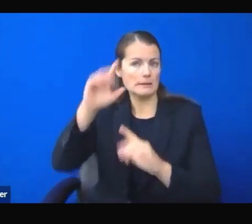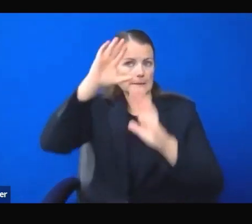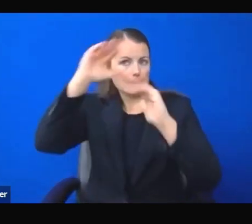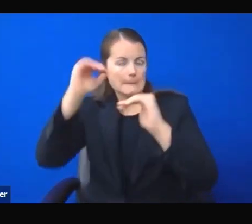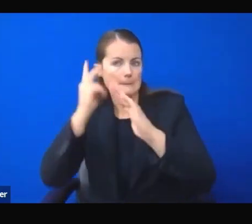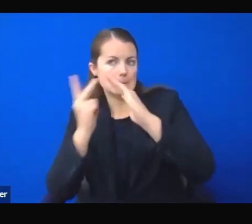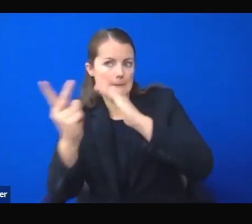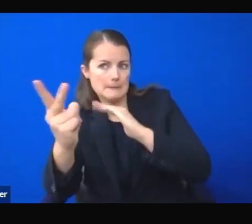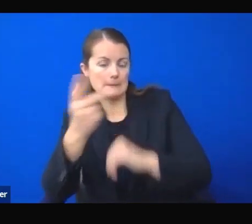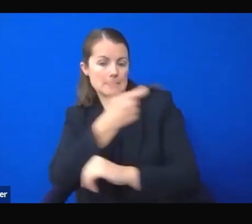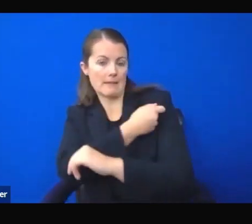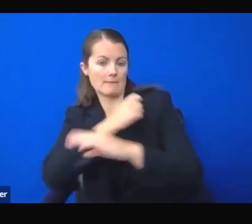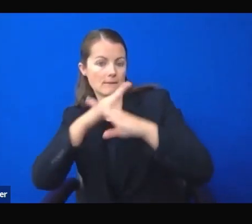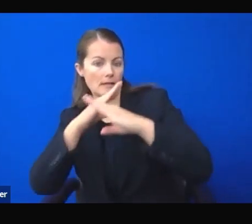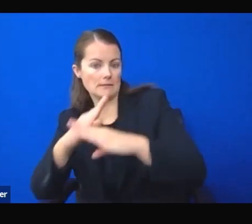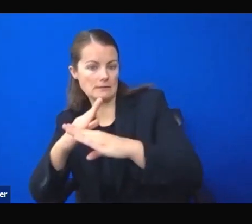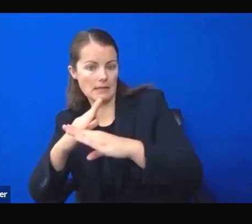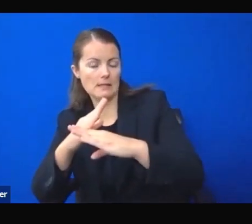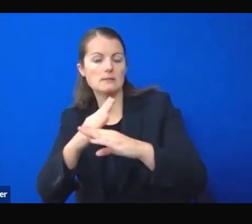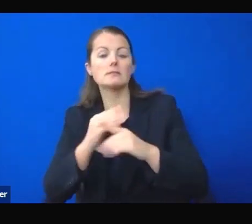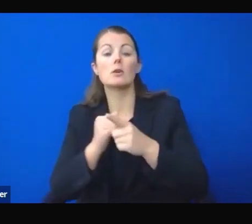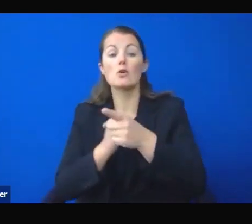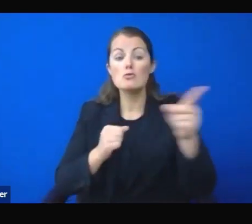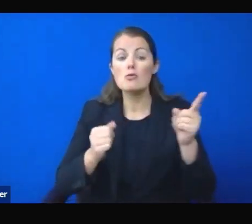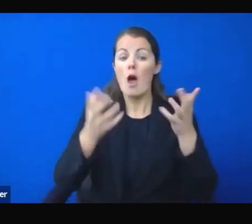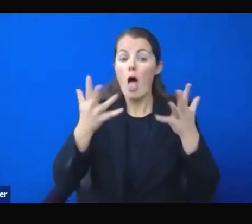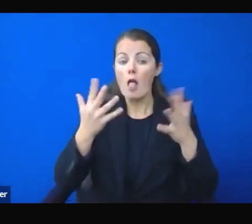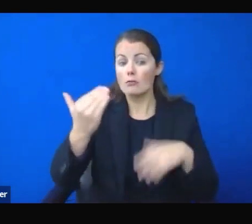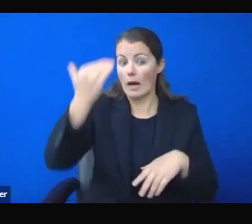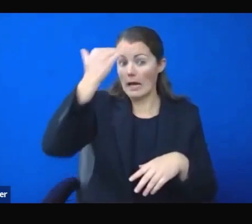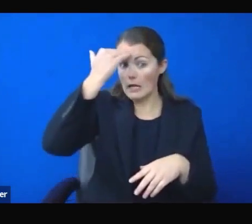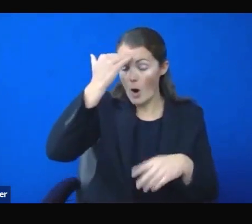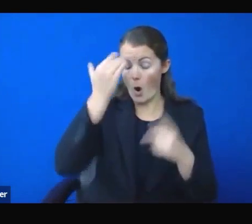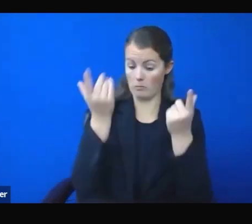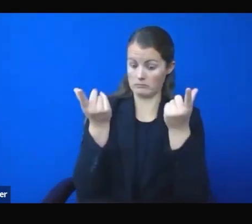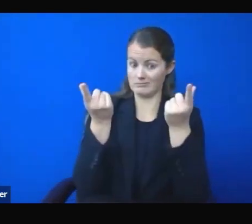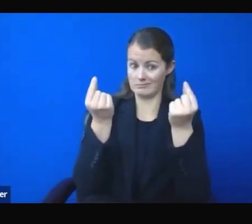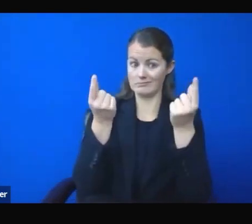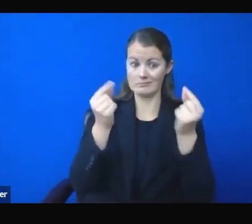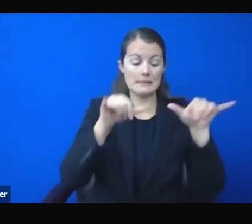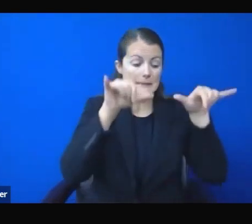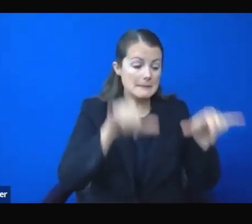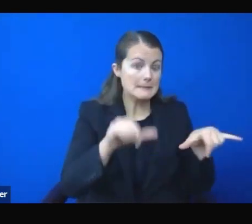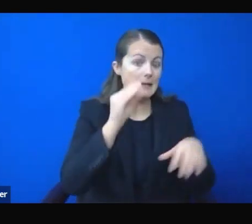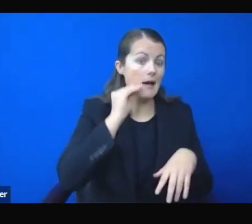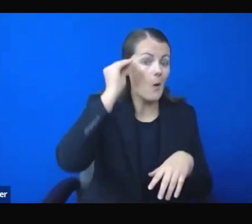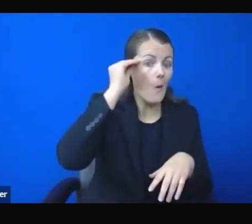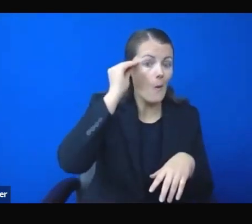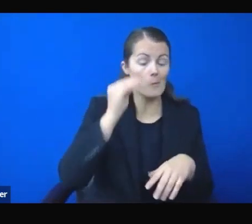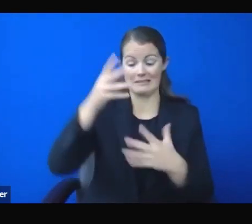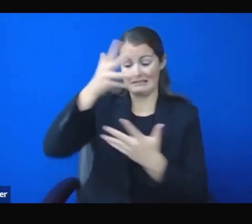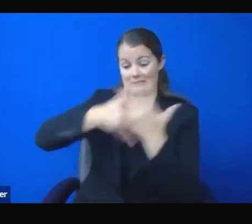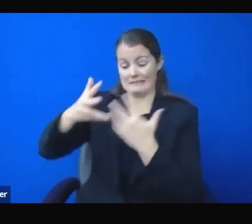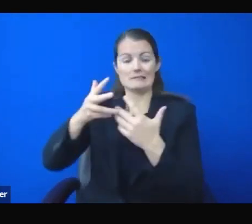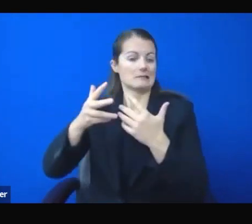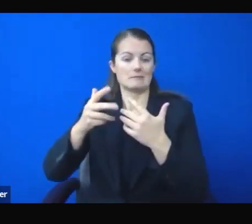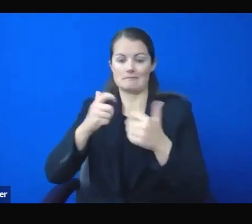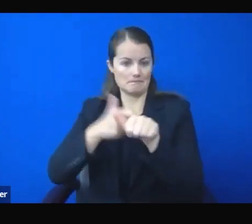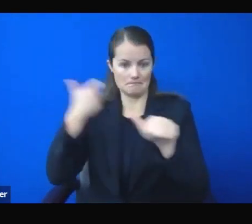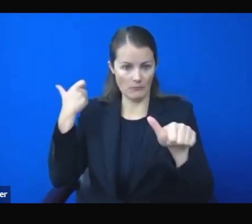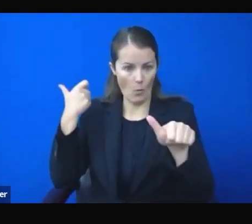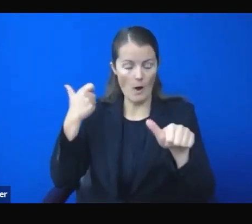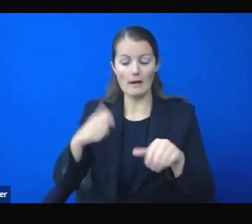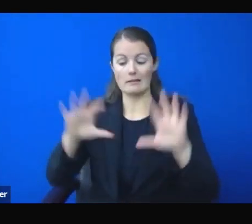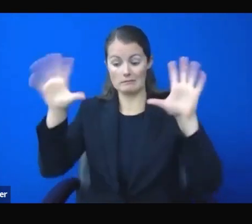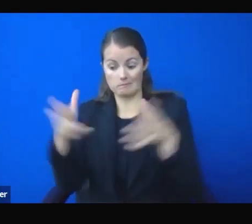Avoid gatherings. Limit exposure by staying home as much as you can. Wash your hands. Wear your mask.